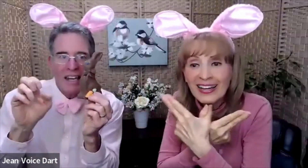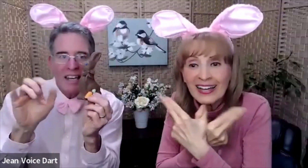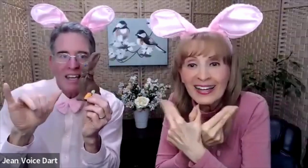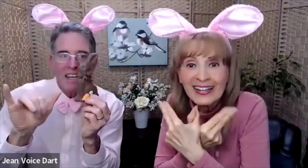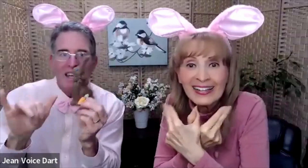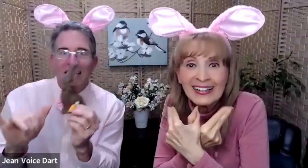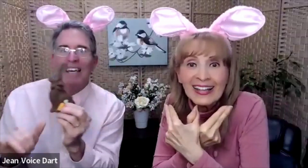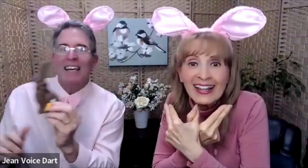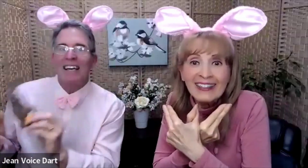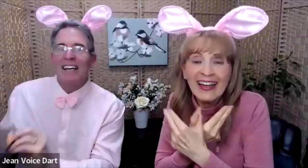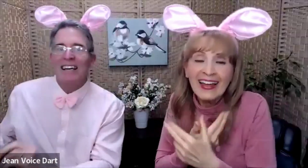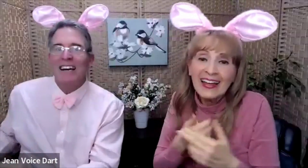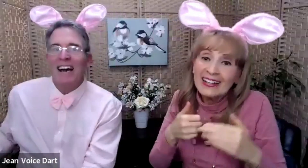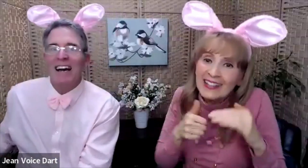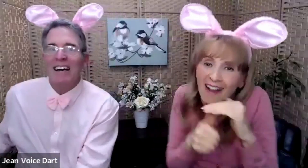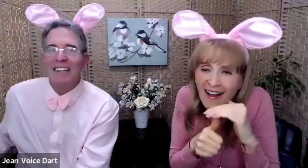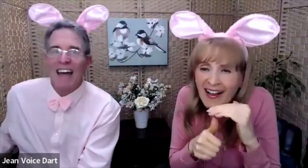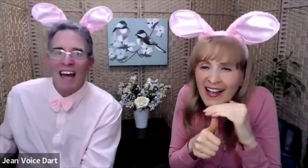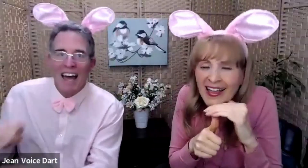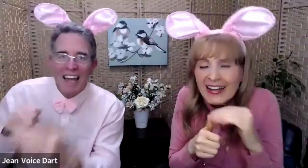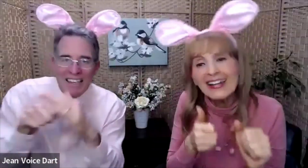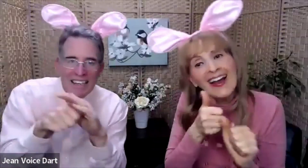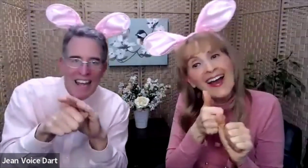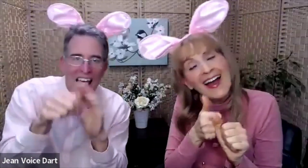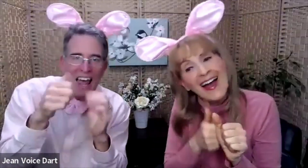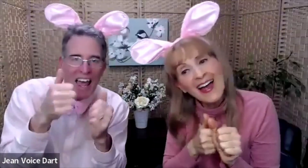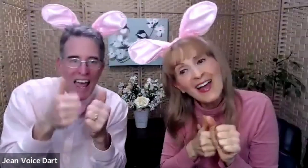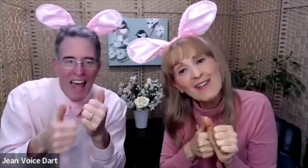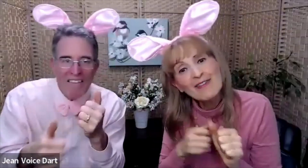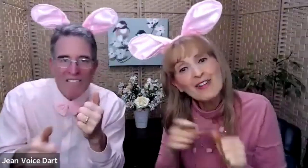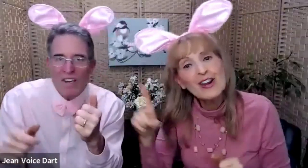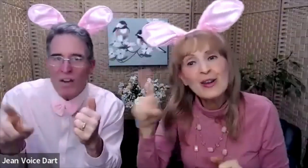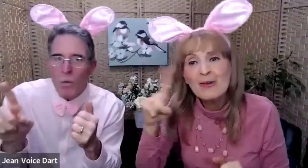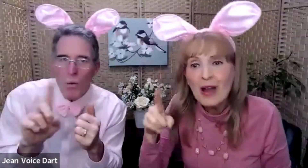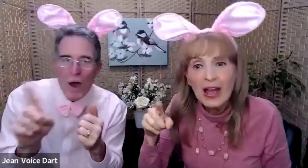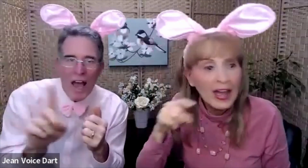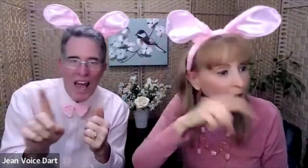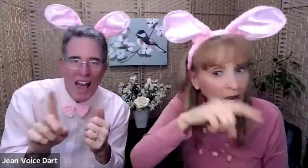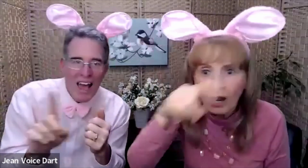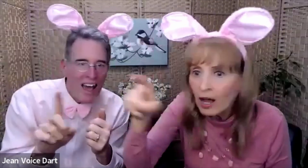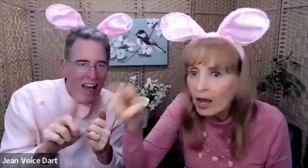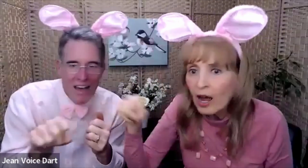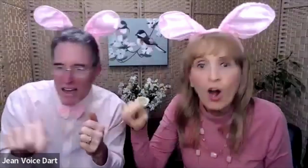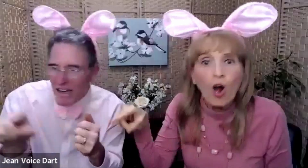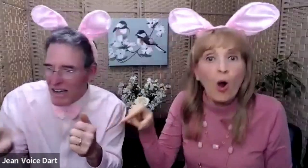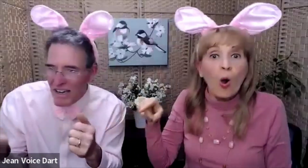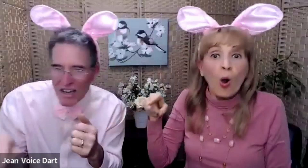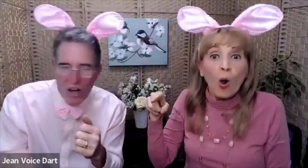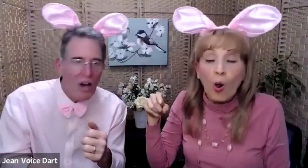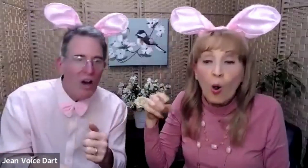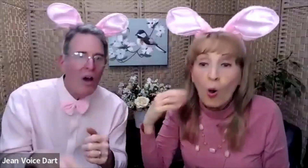you That is hiding everywhere. Oh,